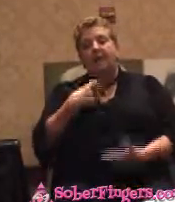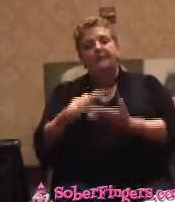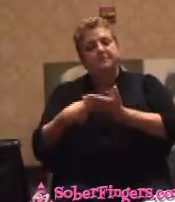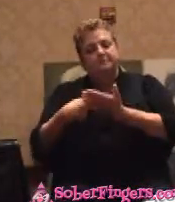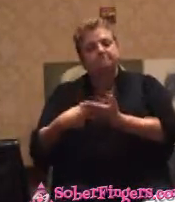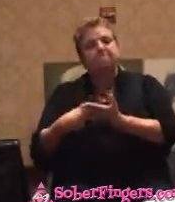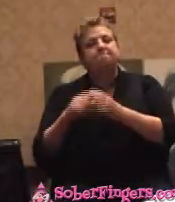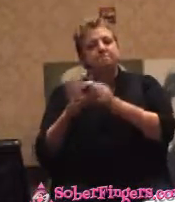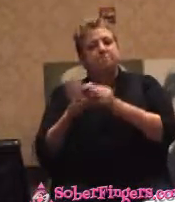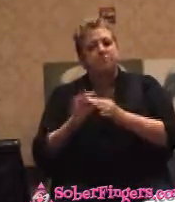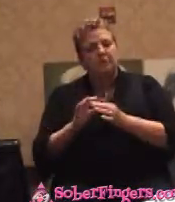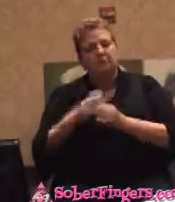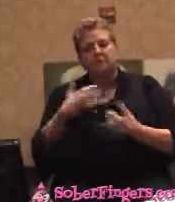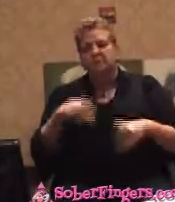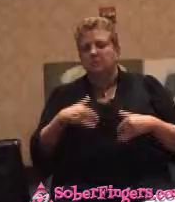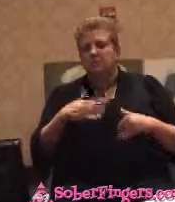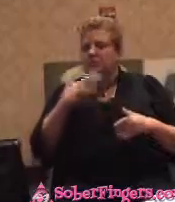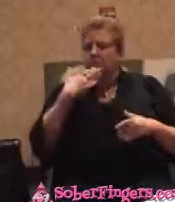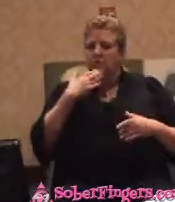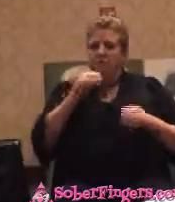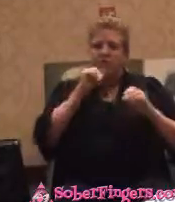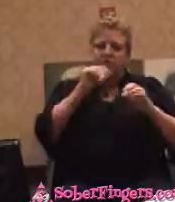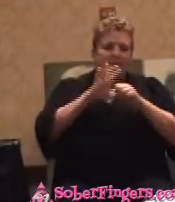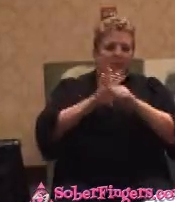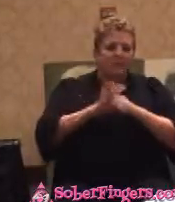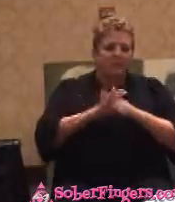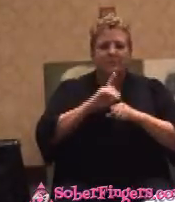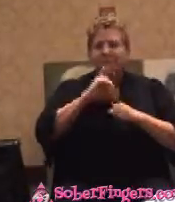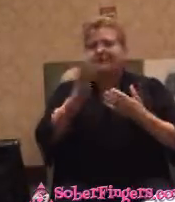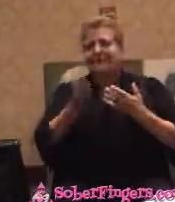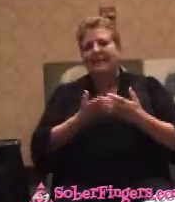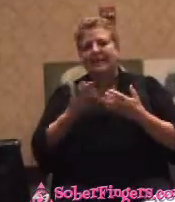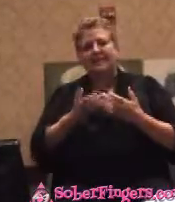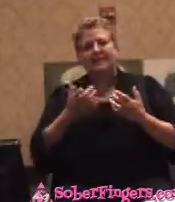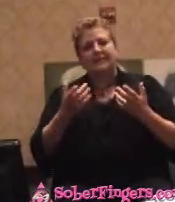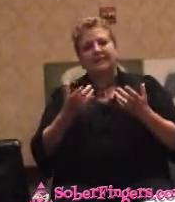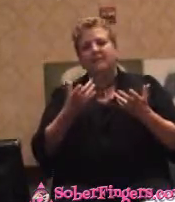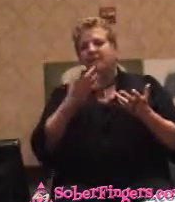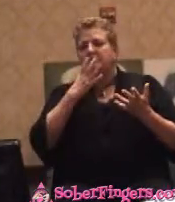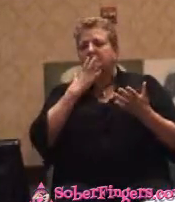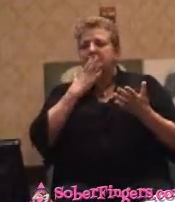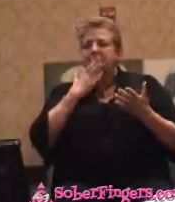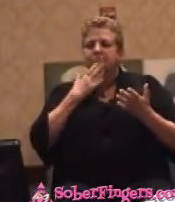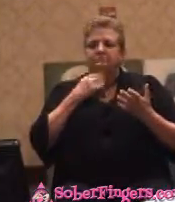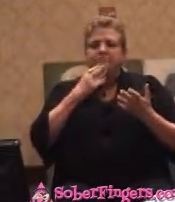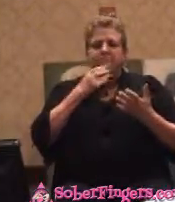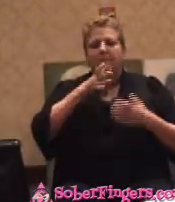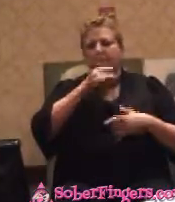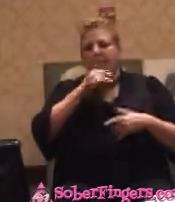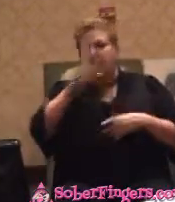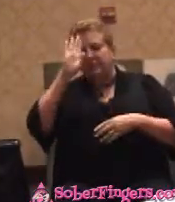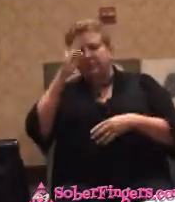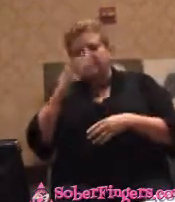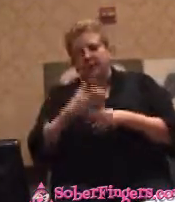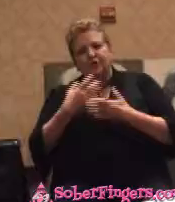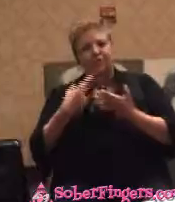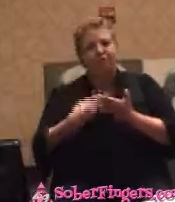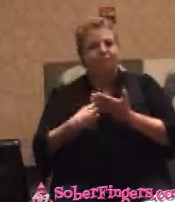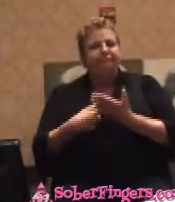a good talk. There was no pressure. It was easy. A loving talk between mother and son. And she said, Jerry, want you to